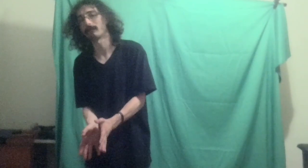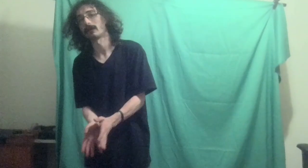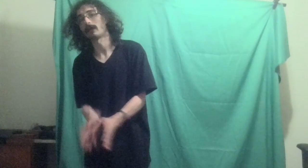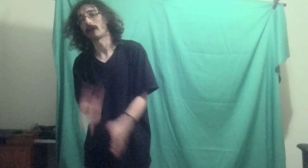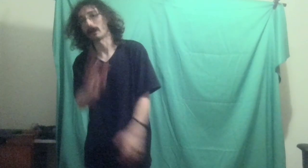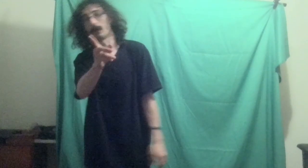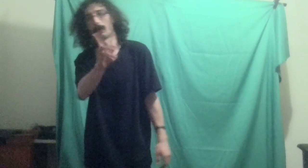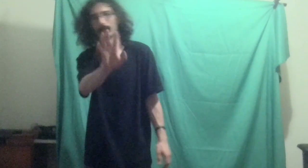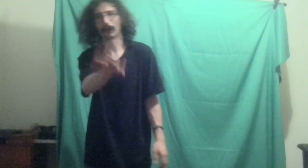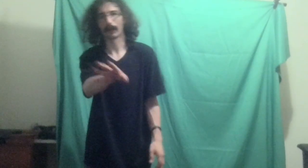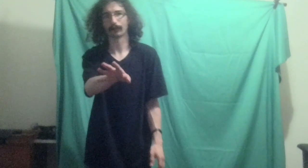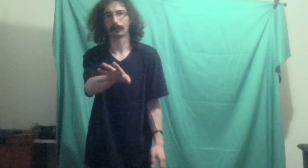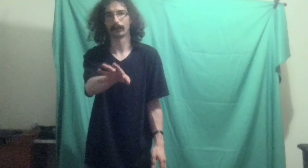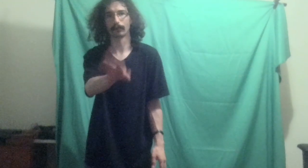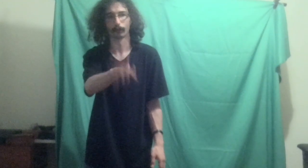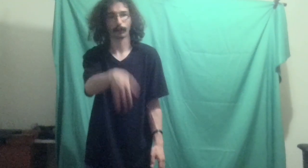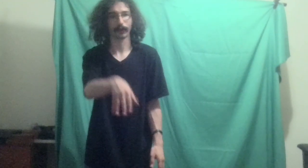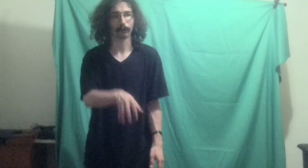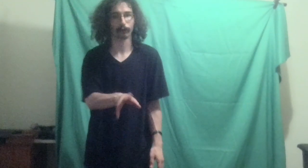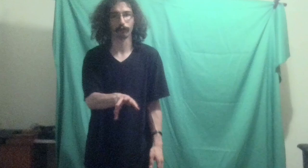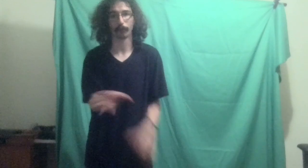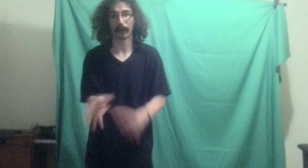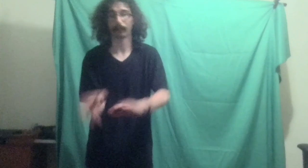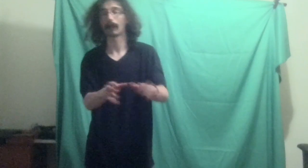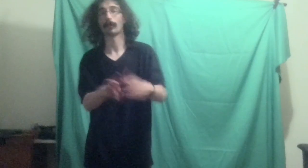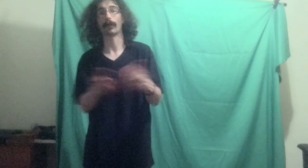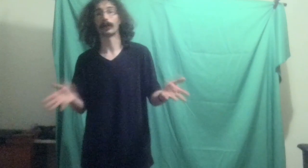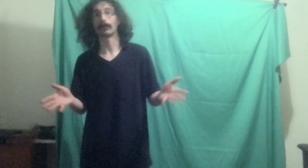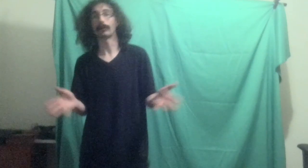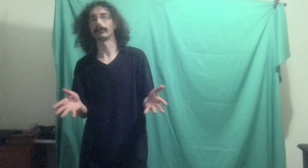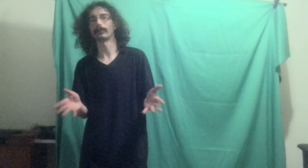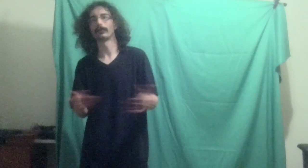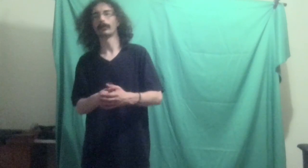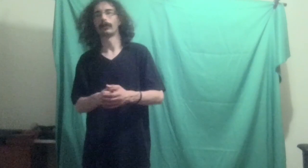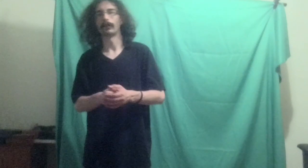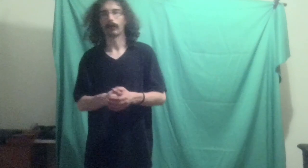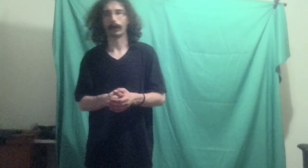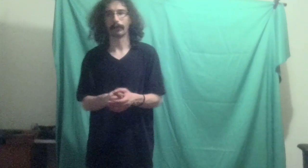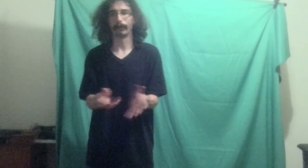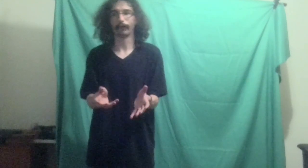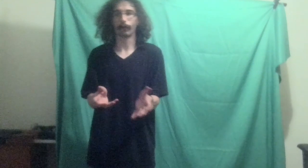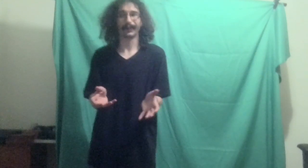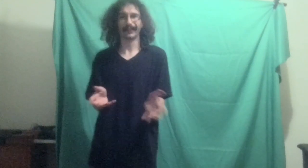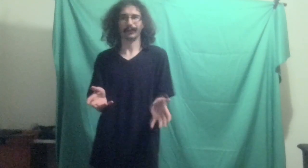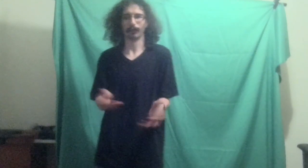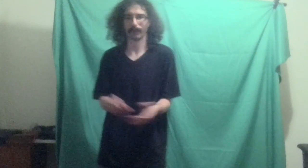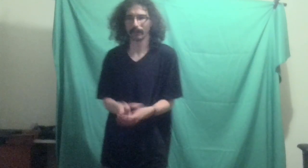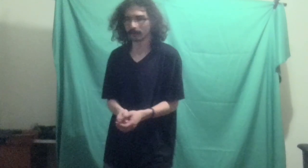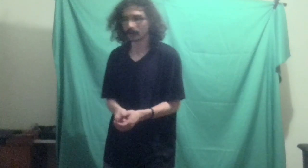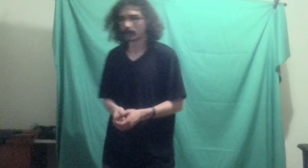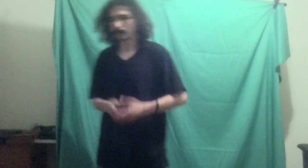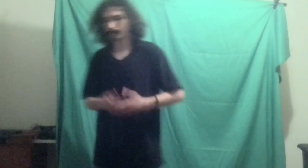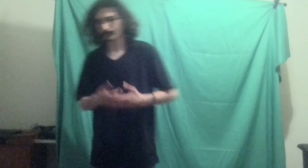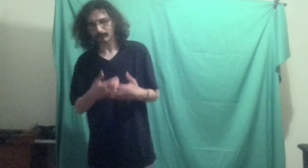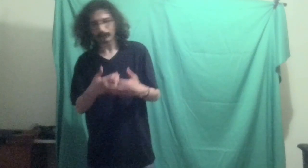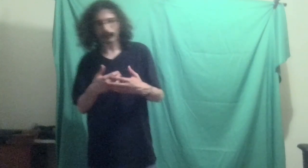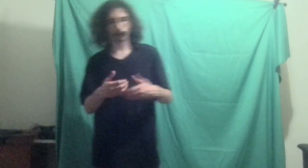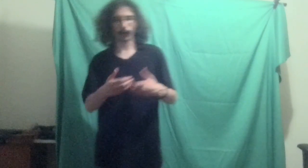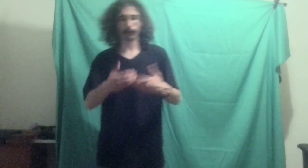And no, I'm not actually quitting YouTube. But at the time, I thought I might. I didn't know if I wanted to keep doing this. So I released